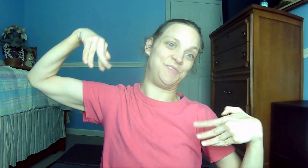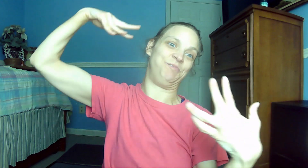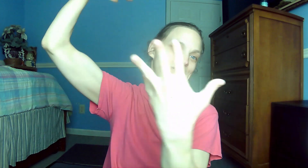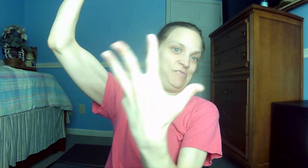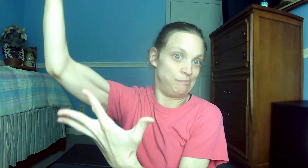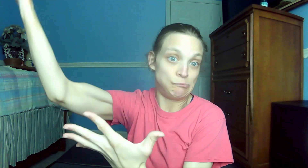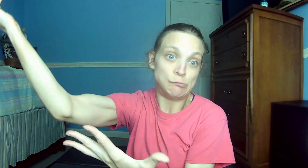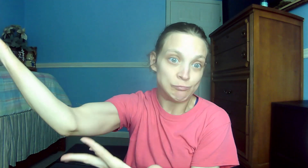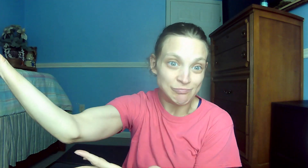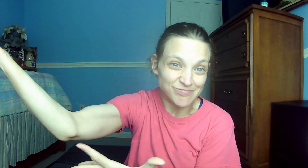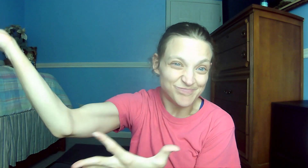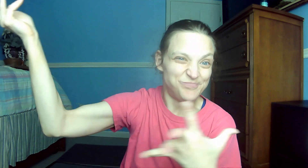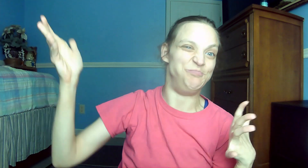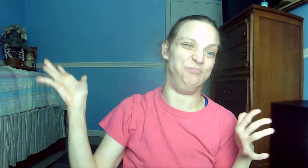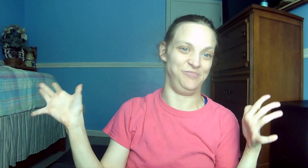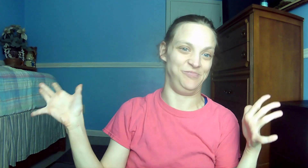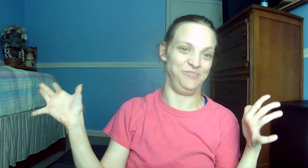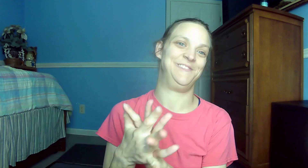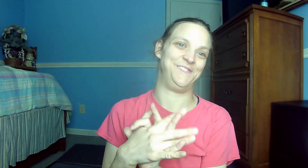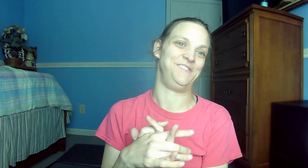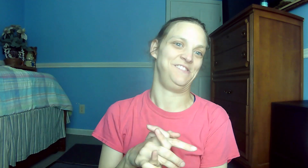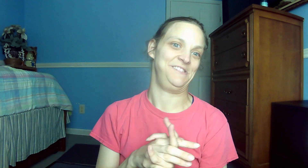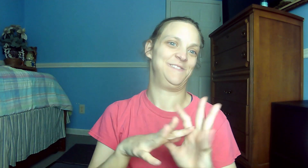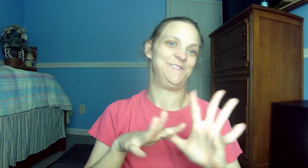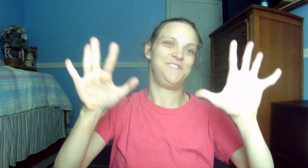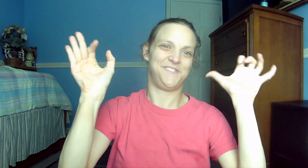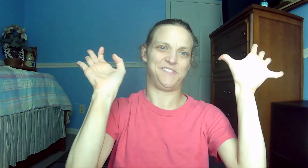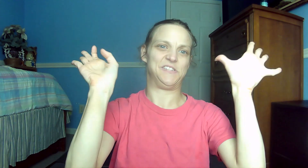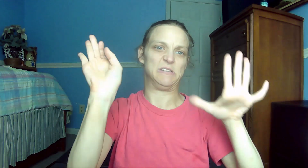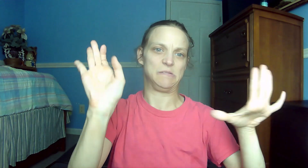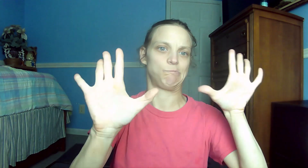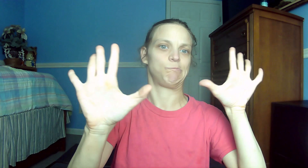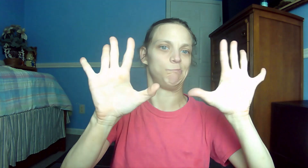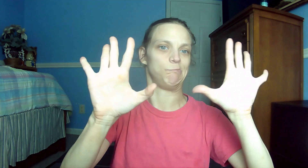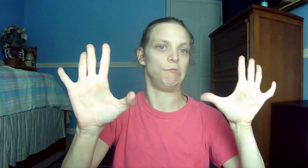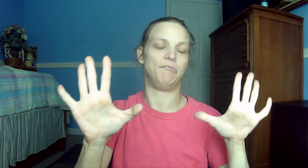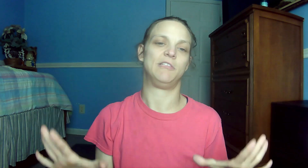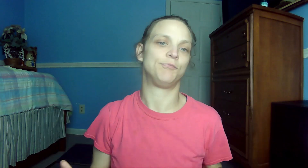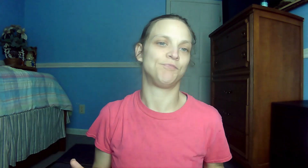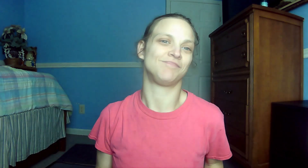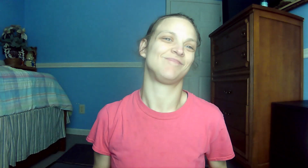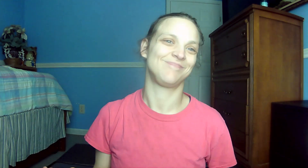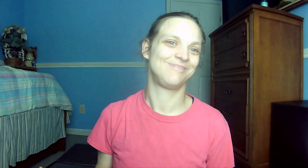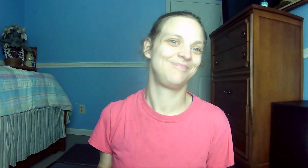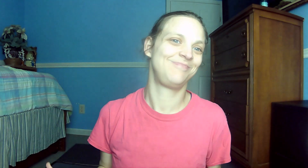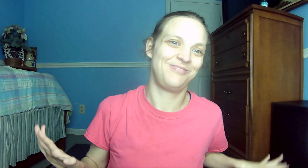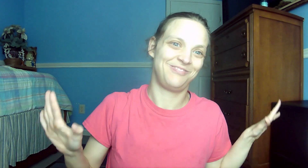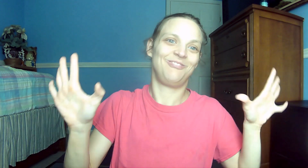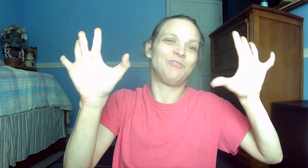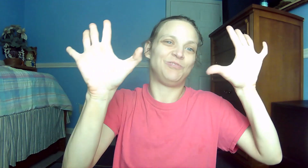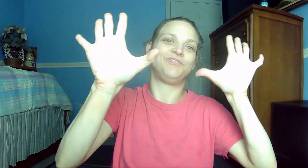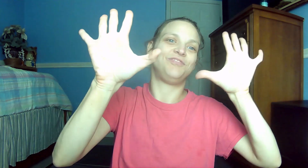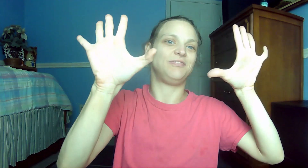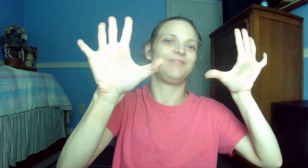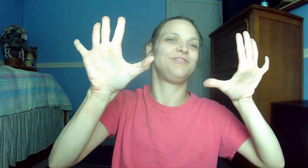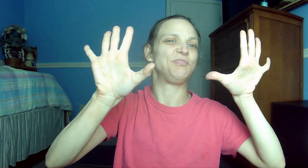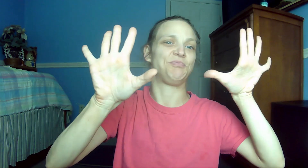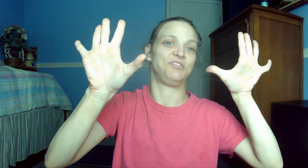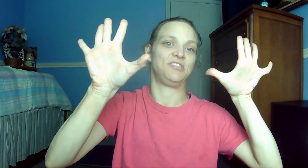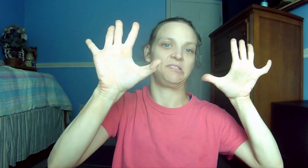90. Psalm 147.11 The Lord takes pleasure in those who fear him, in those who hope in